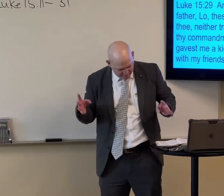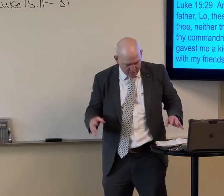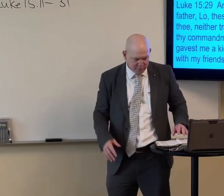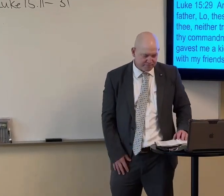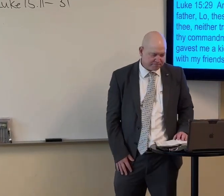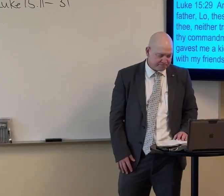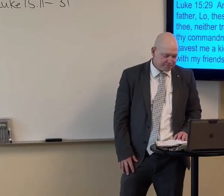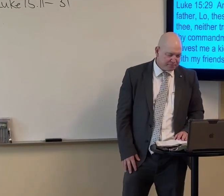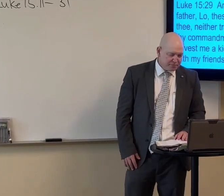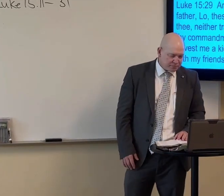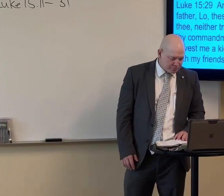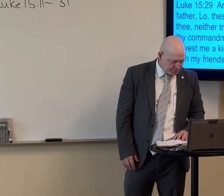It's a terrible thing.